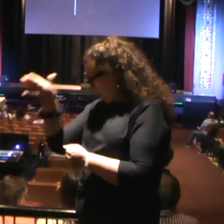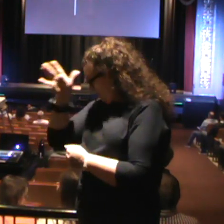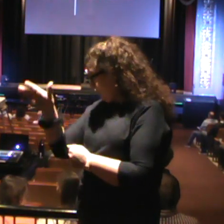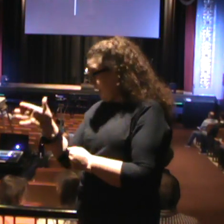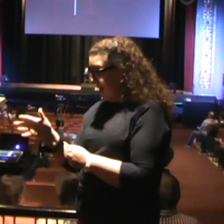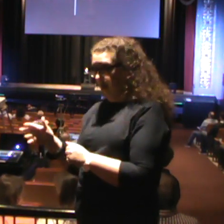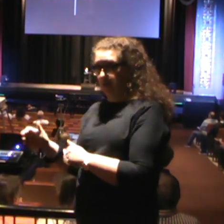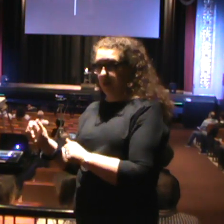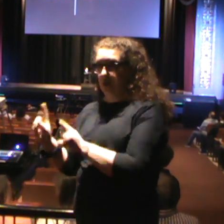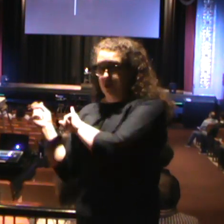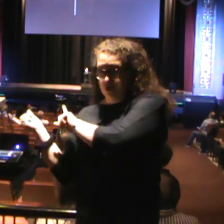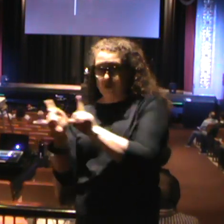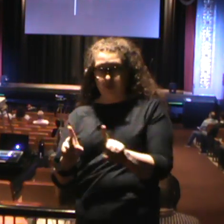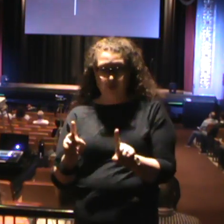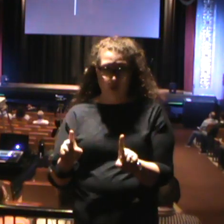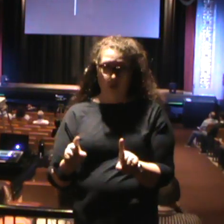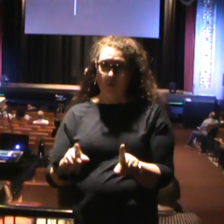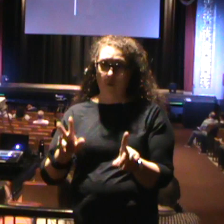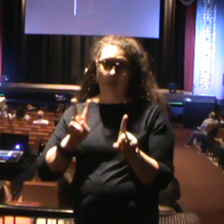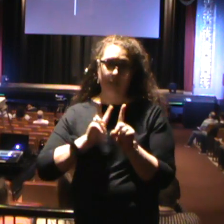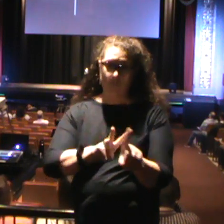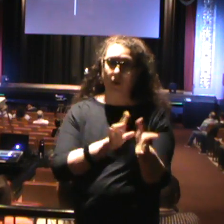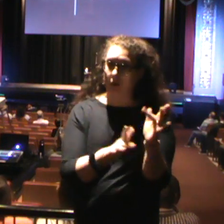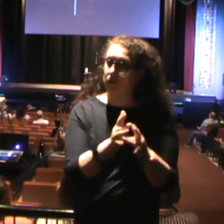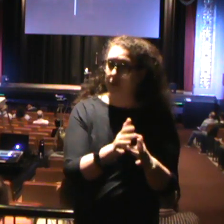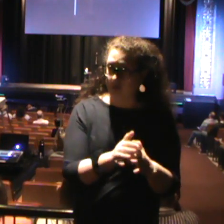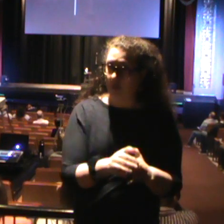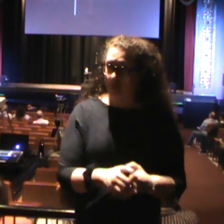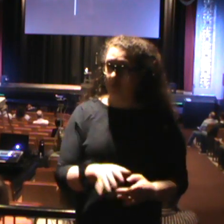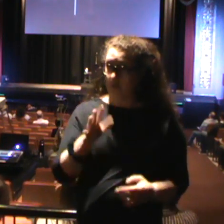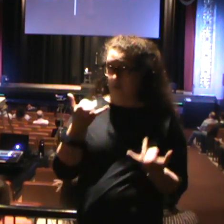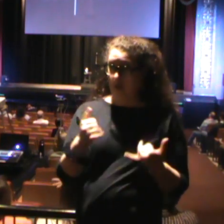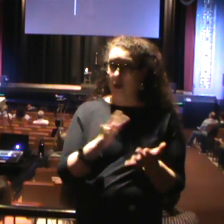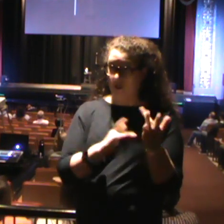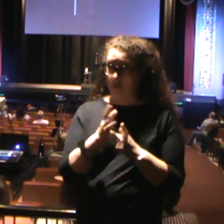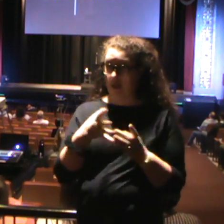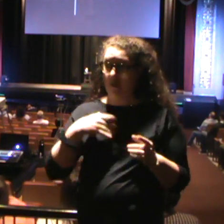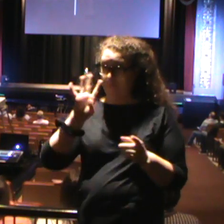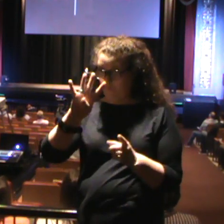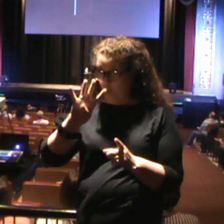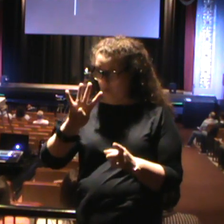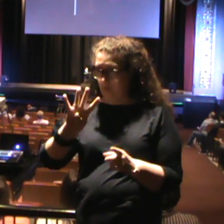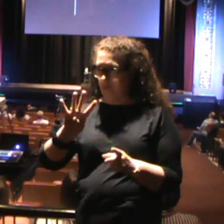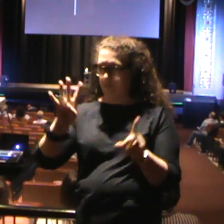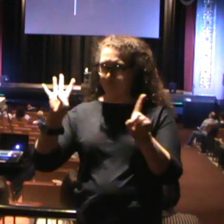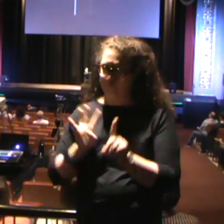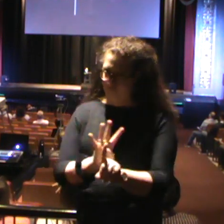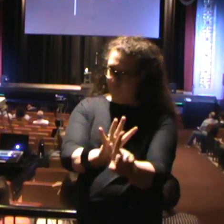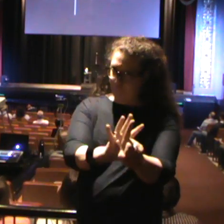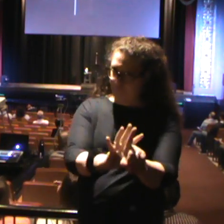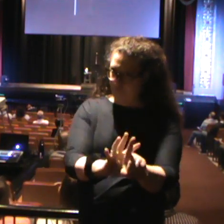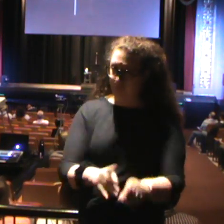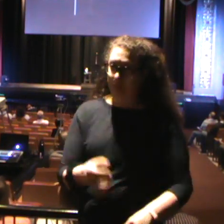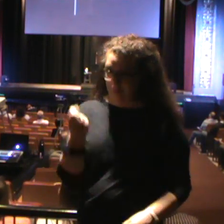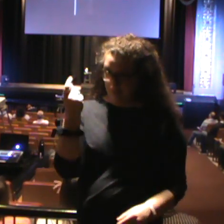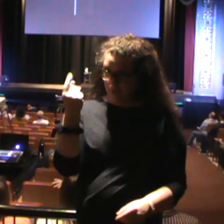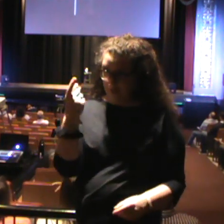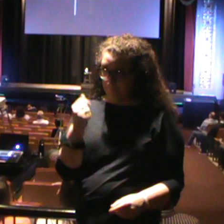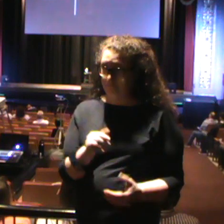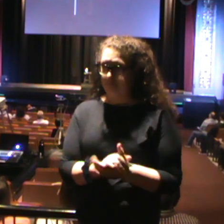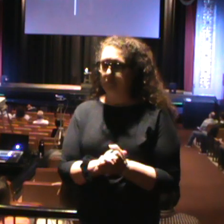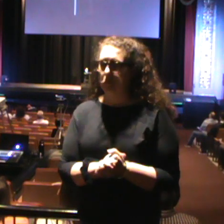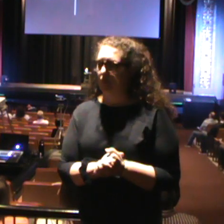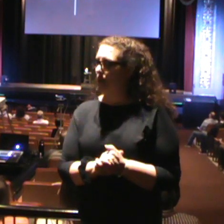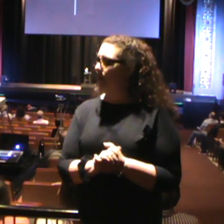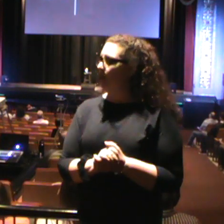we always go over to the sermon at 9 o'clock, anybody who wants to come, we go over to the sermon, we talk about it, and we pray at 10 o'clock, and then we're out here at 11.